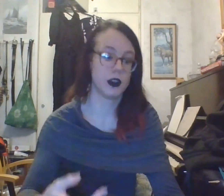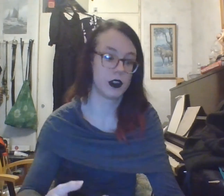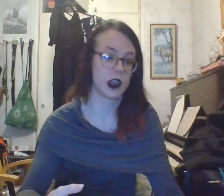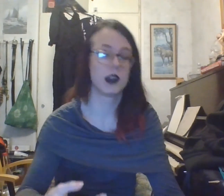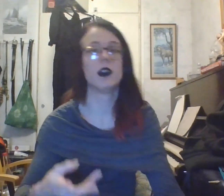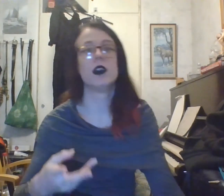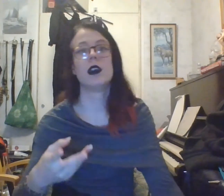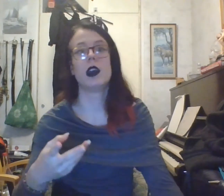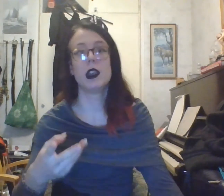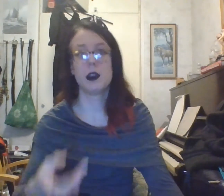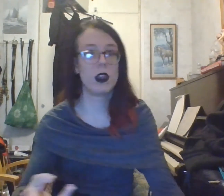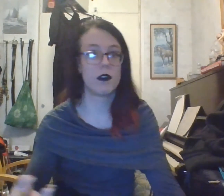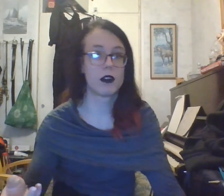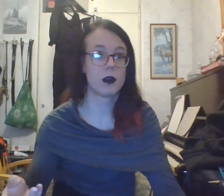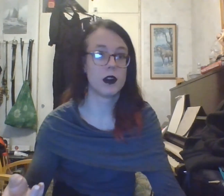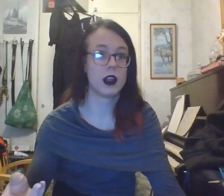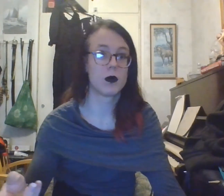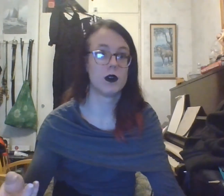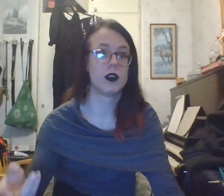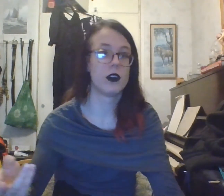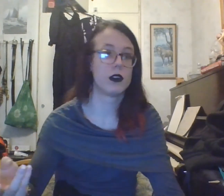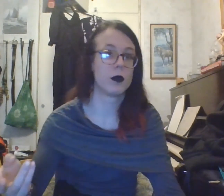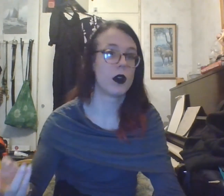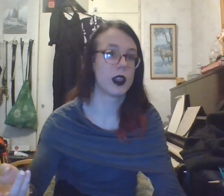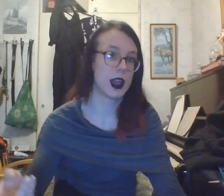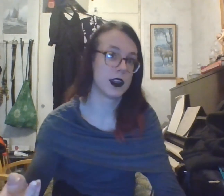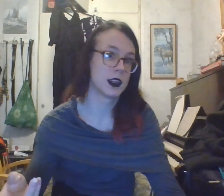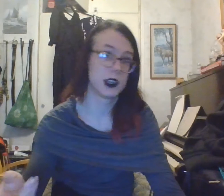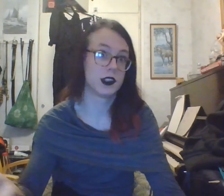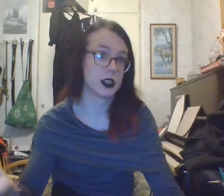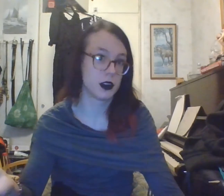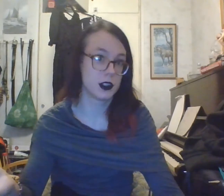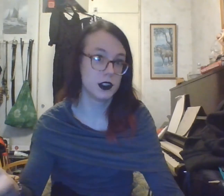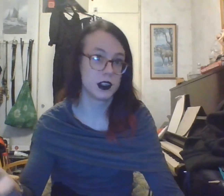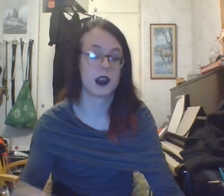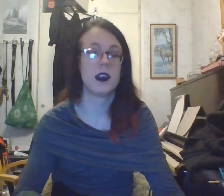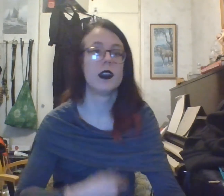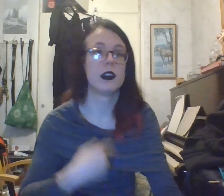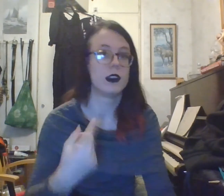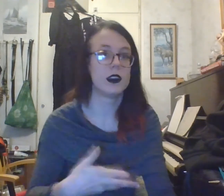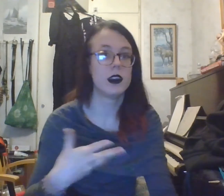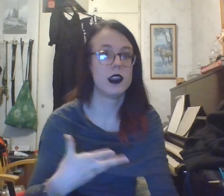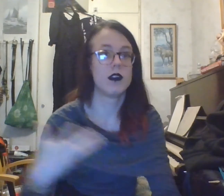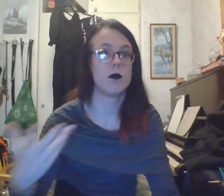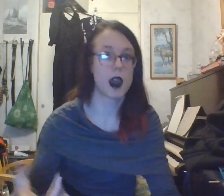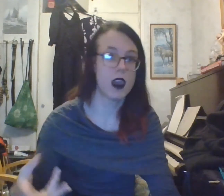it. And if someone else wanted to use some other land, they could just start using it. They didn't need to pay for